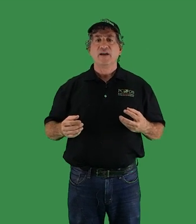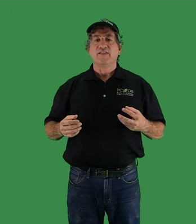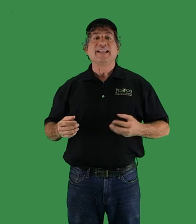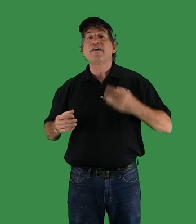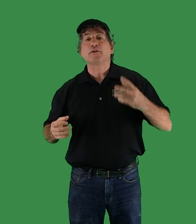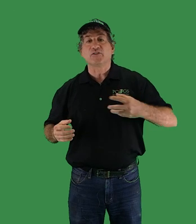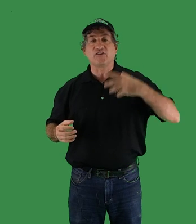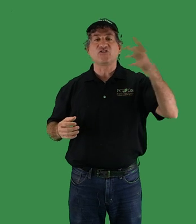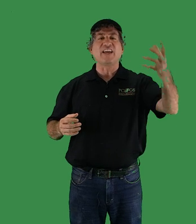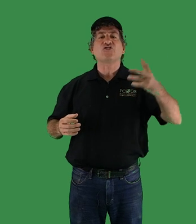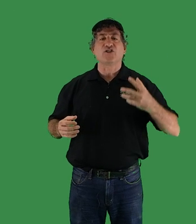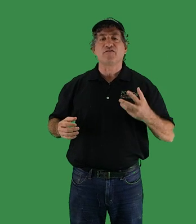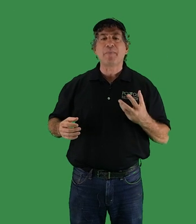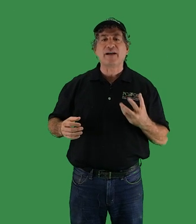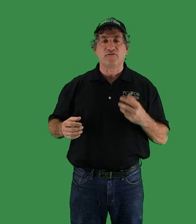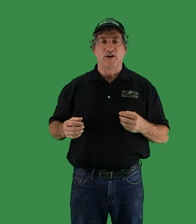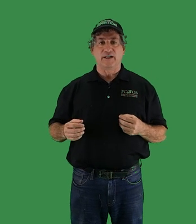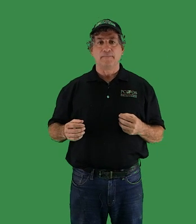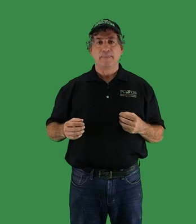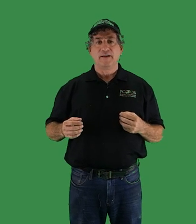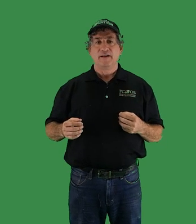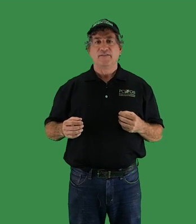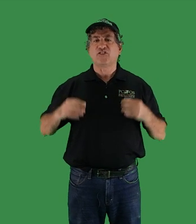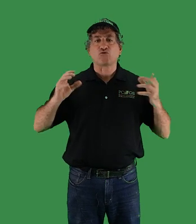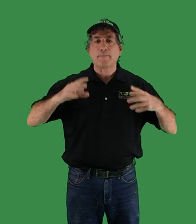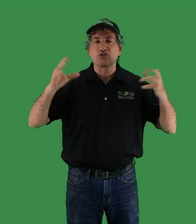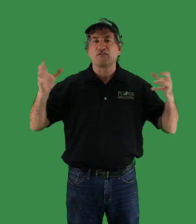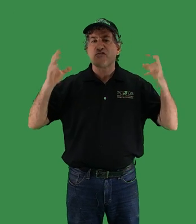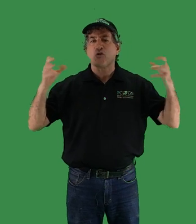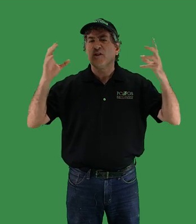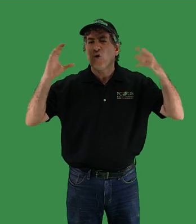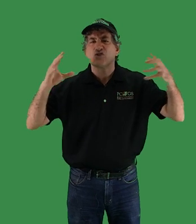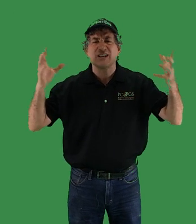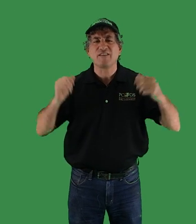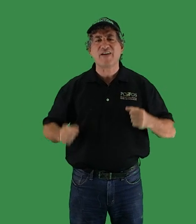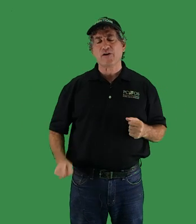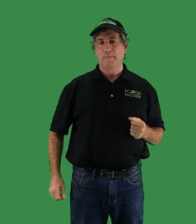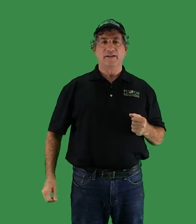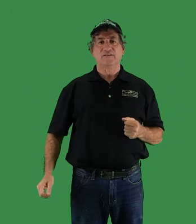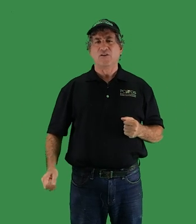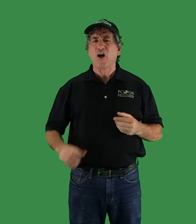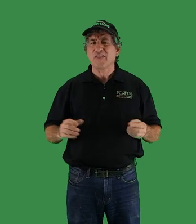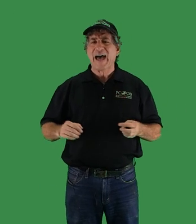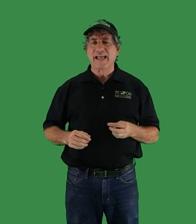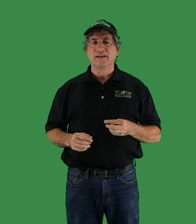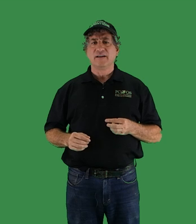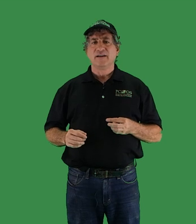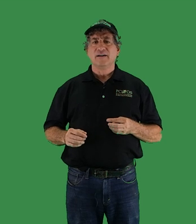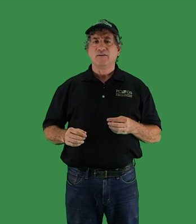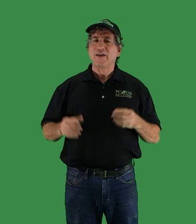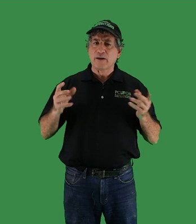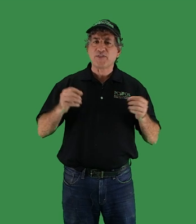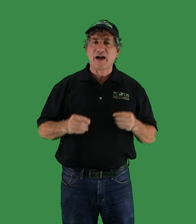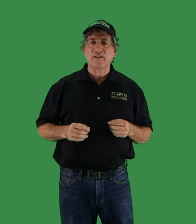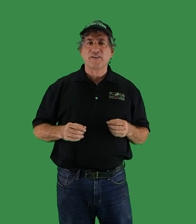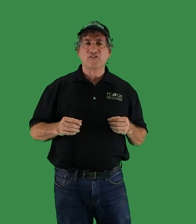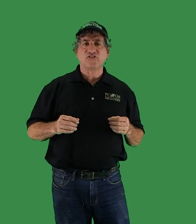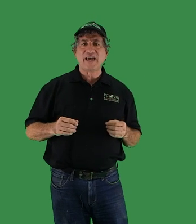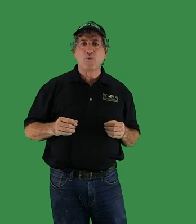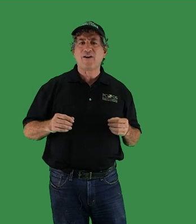the inevitable extinction of megafauna, the disruption of the thermal ocean conveyor belt, all that we can with confidence say we